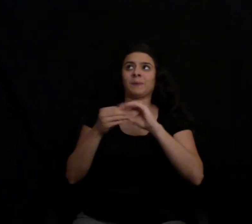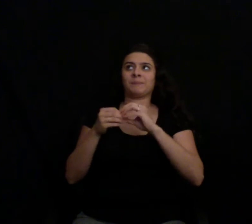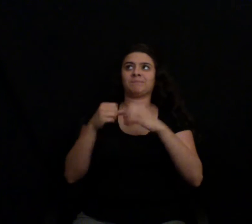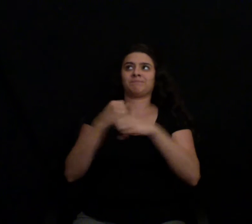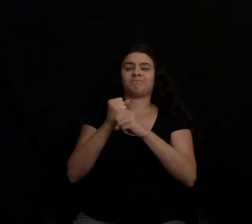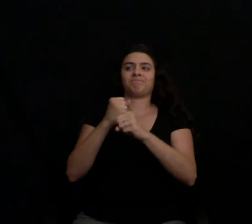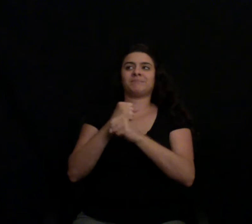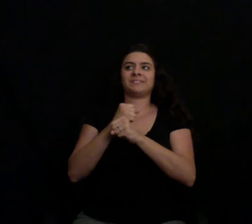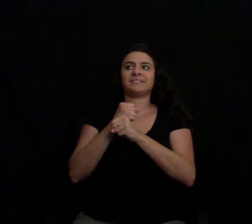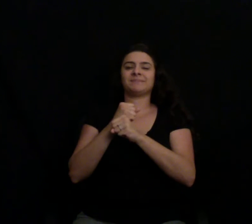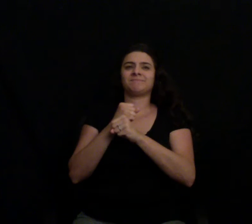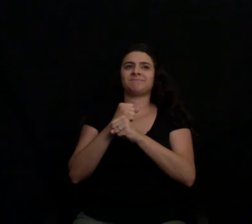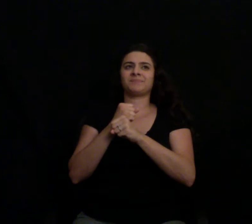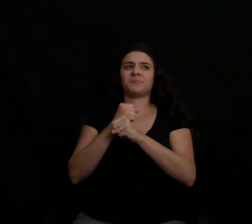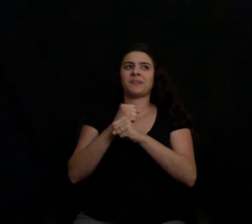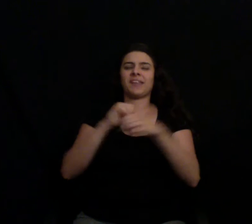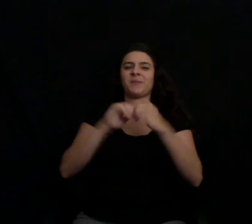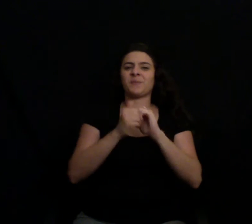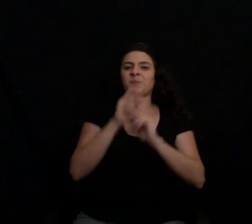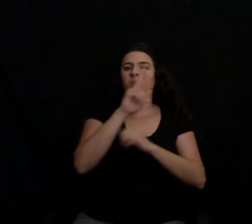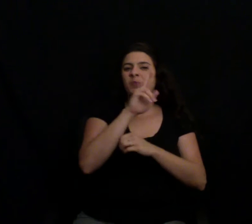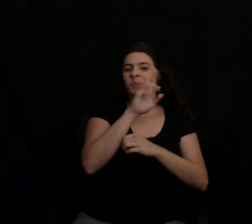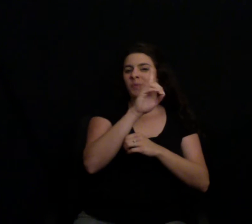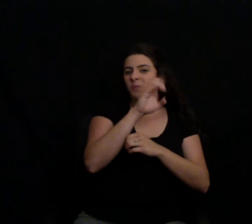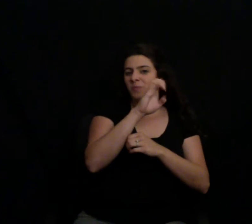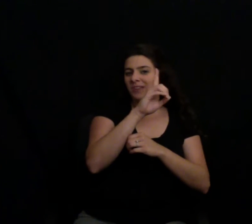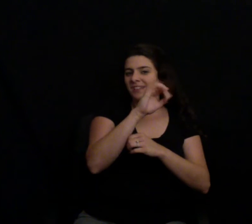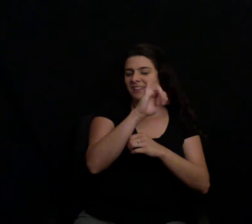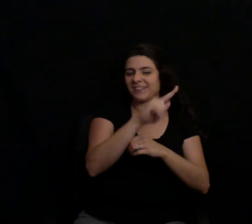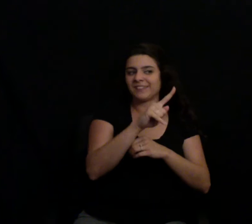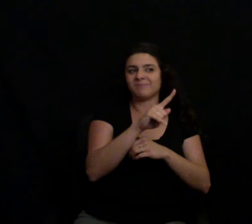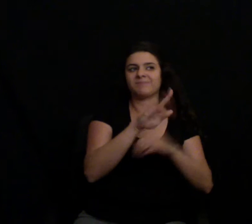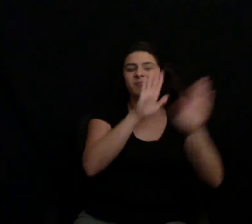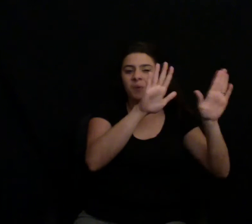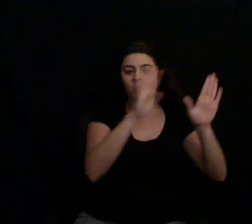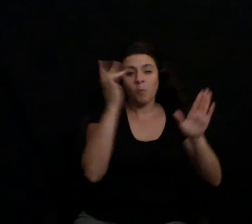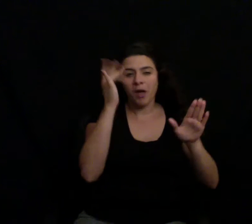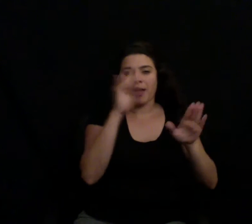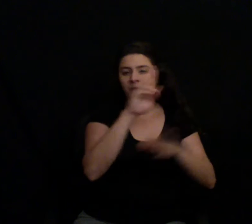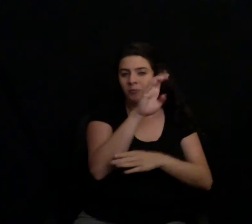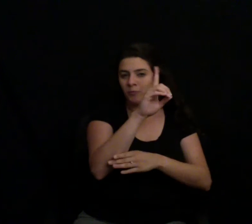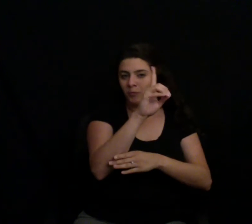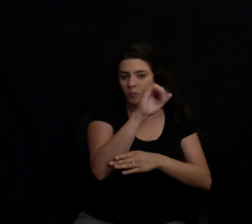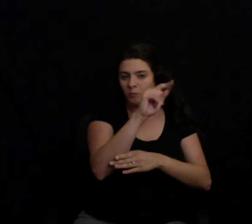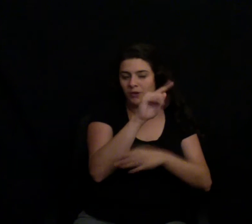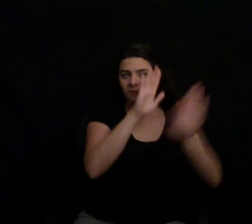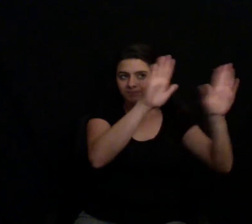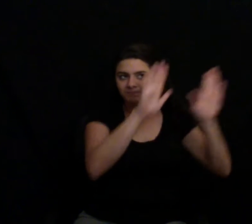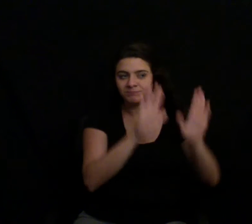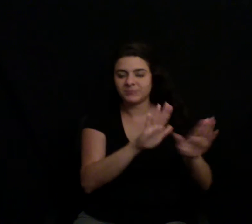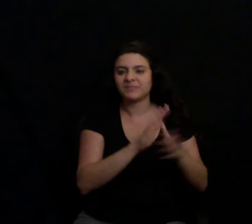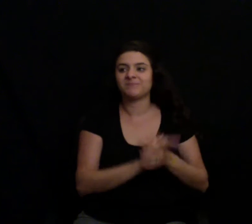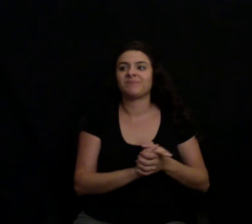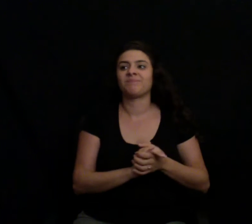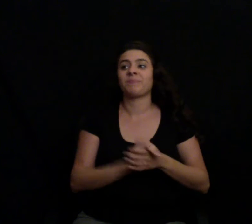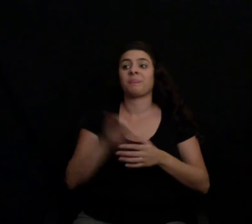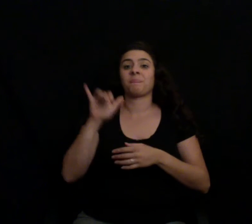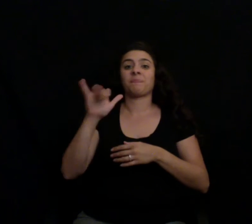Well, he's a vacuum guy. Anyway, I'll be really excited to see what he can do with that customer car. There's a lot of cool things that came out of that